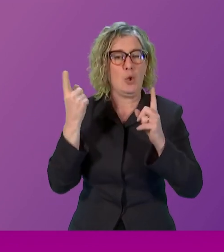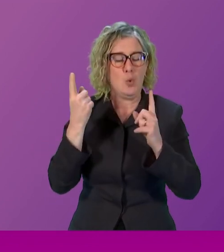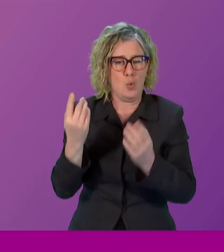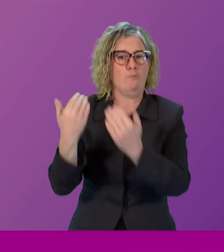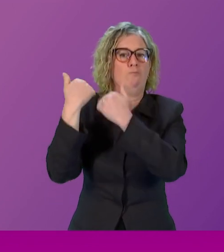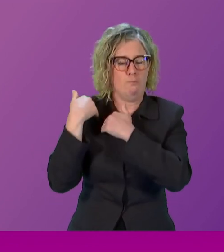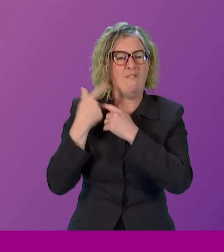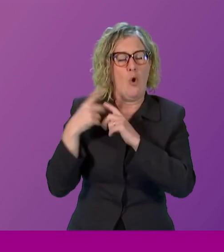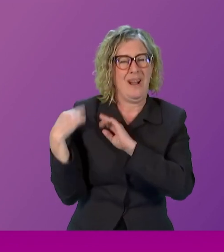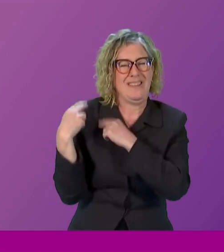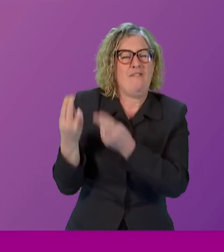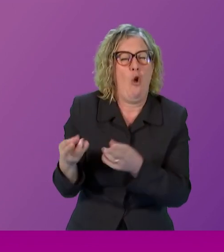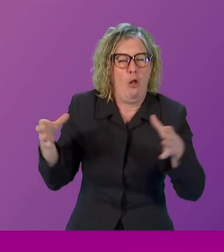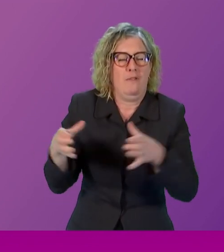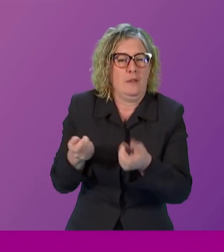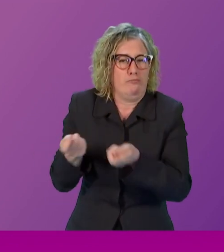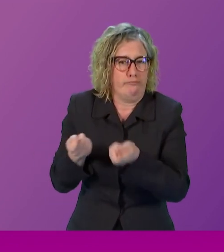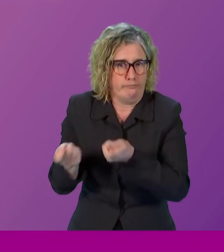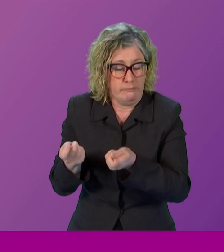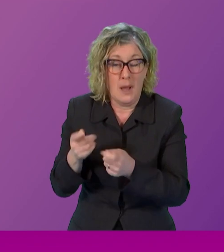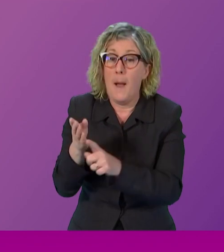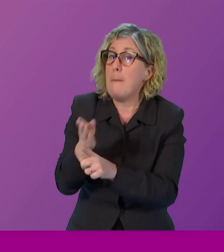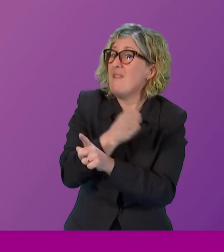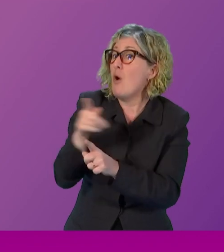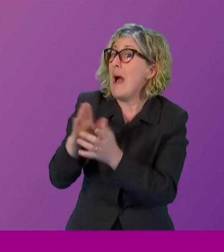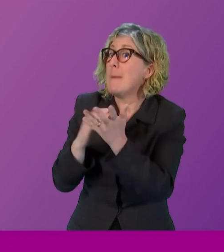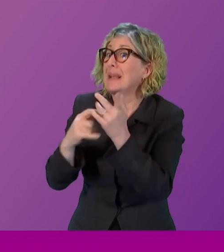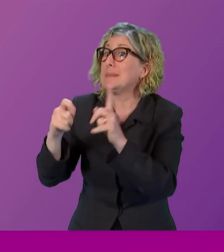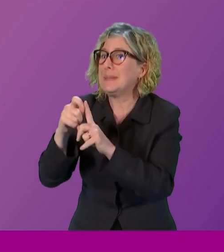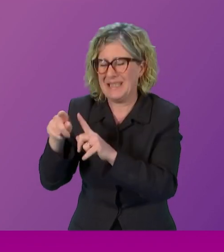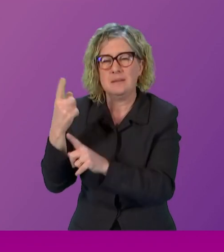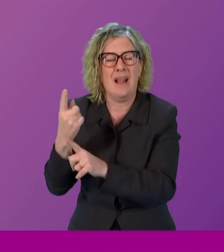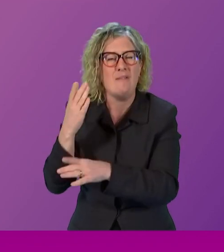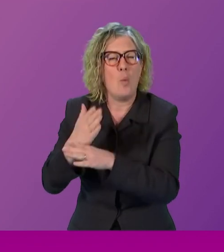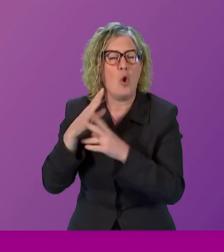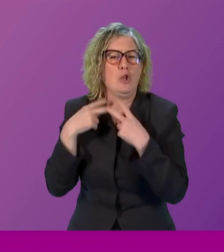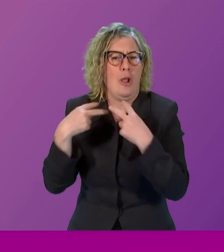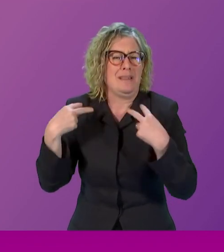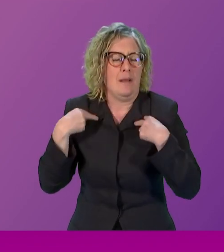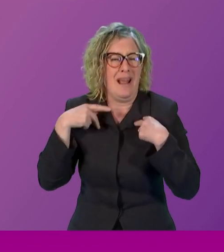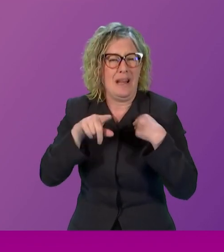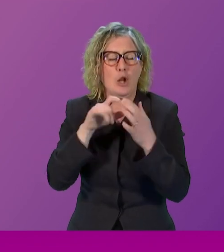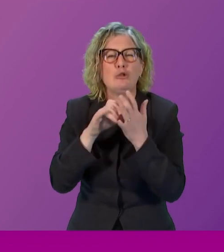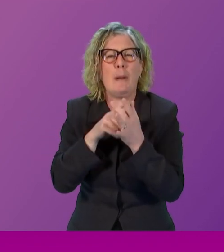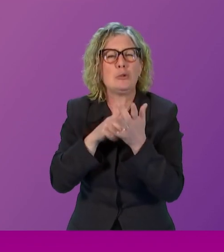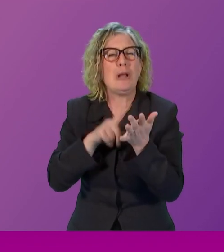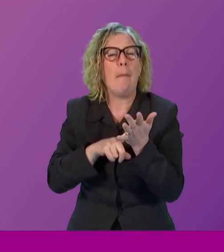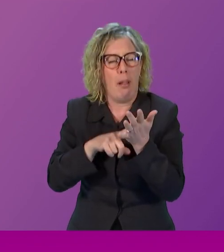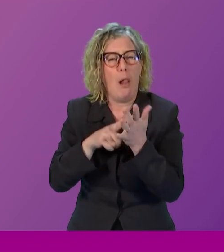Prior to being elected as an MSP, she worked as a solicitor in the Drum Chapel Law and Money Advice Centre in Glasgow.